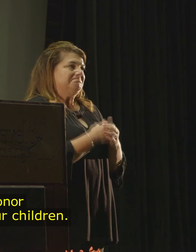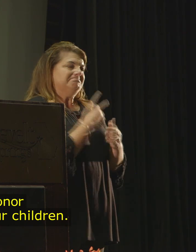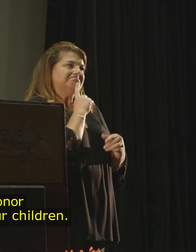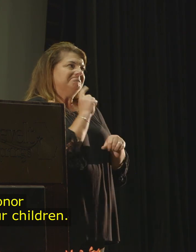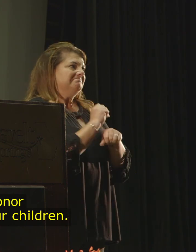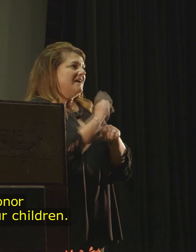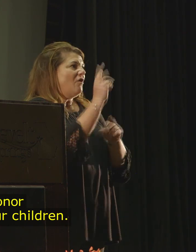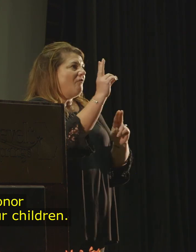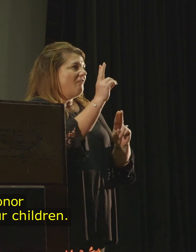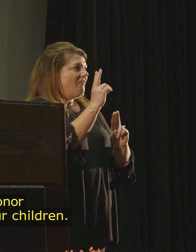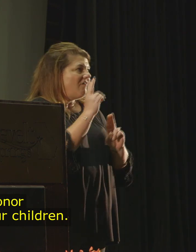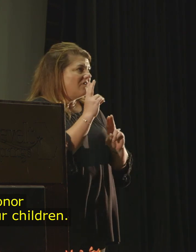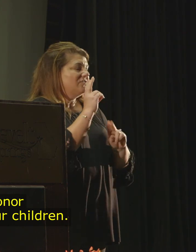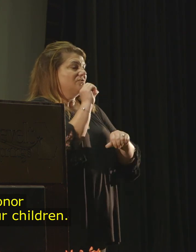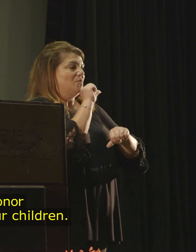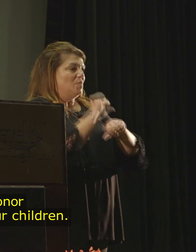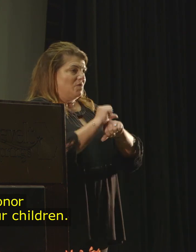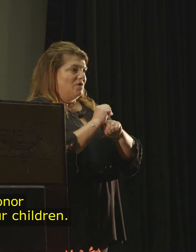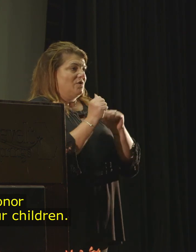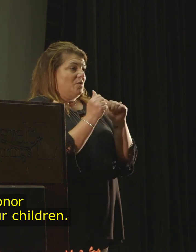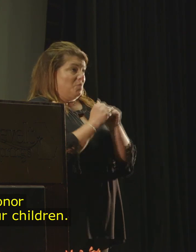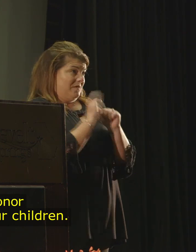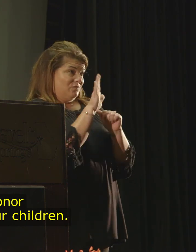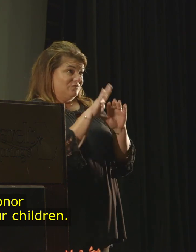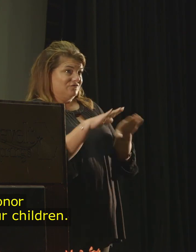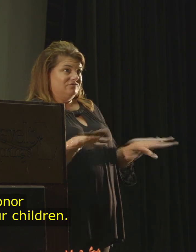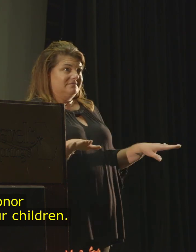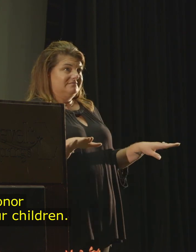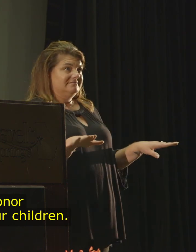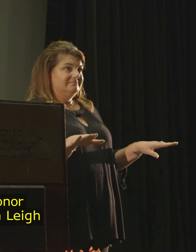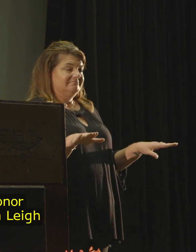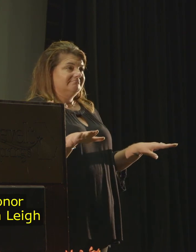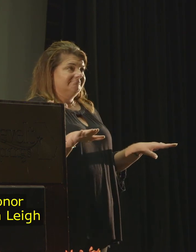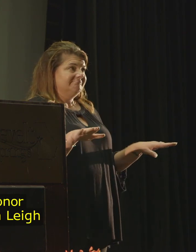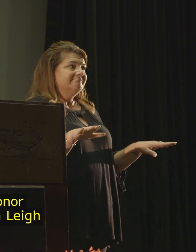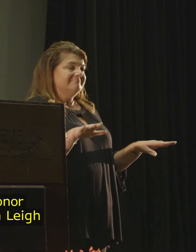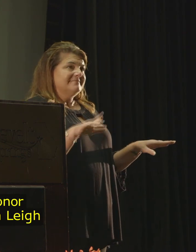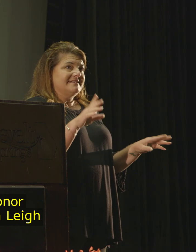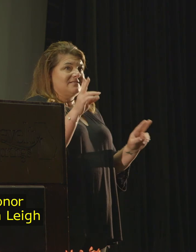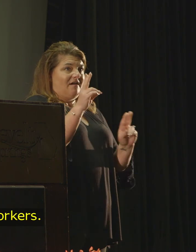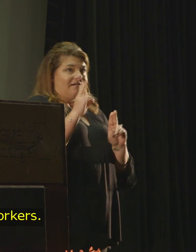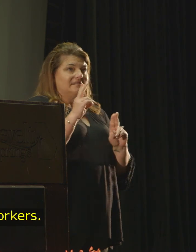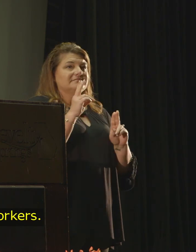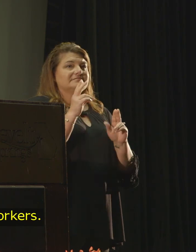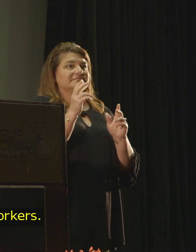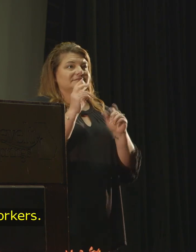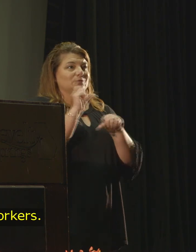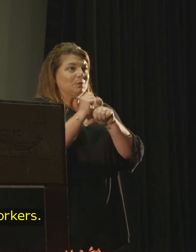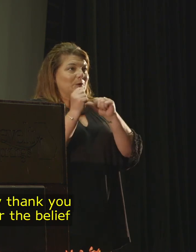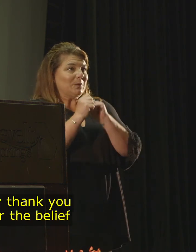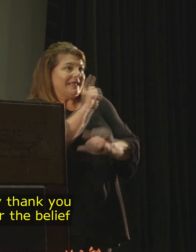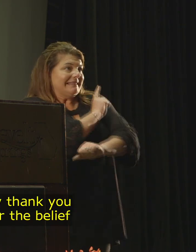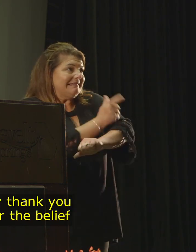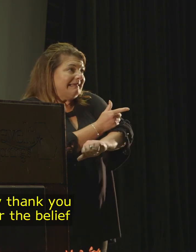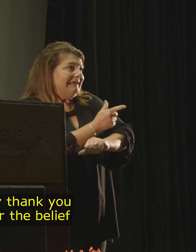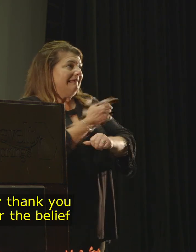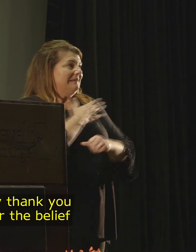honor to work with your children. It is an honor to work with Lee and my coworkers.